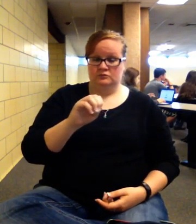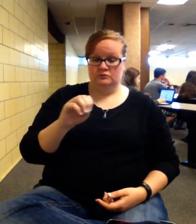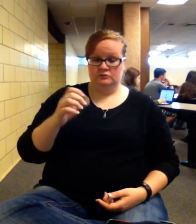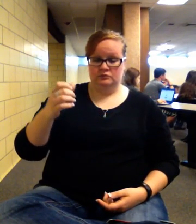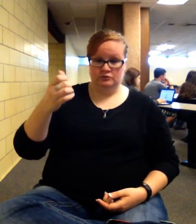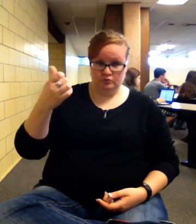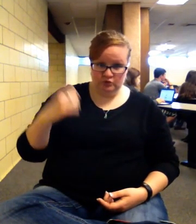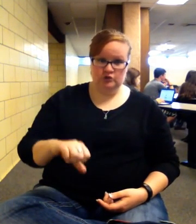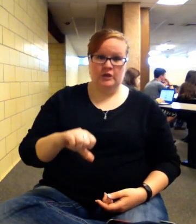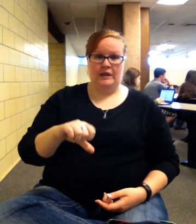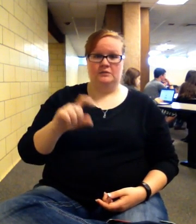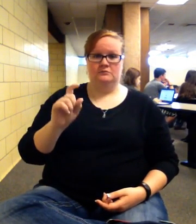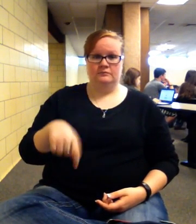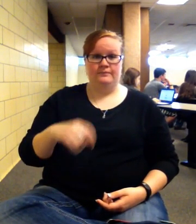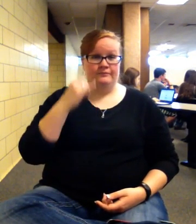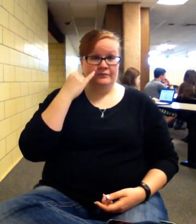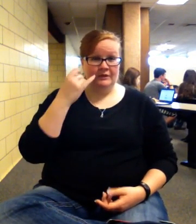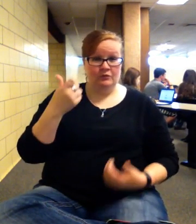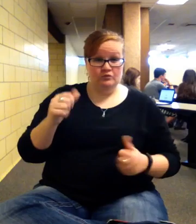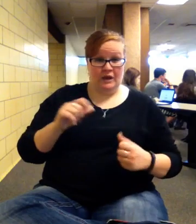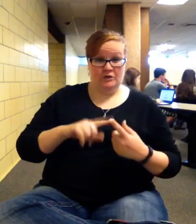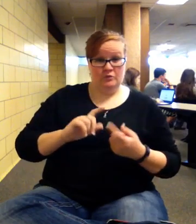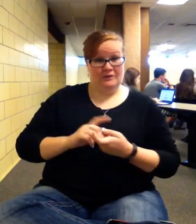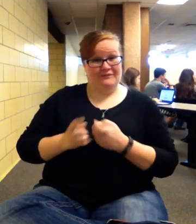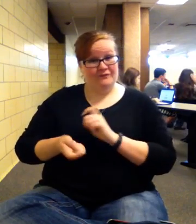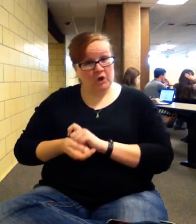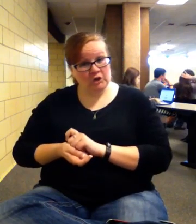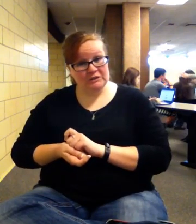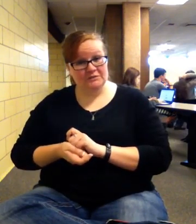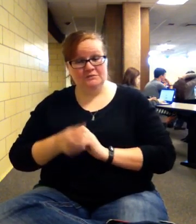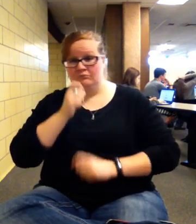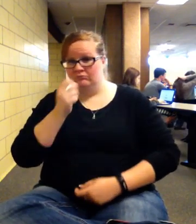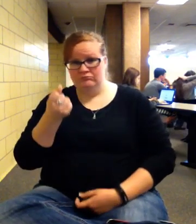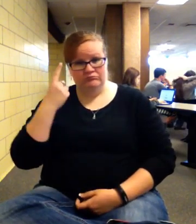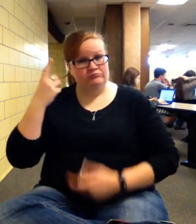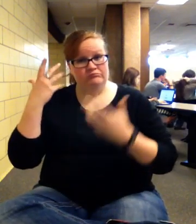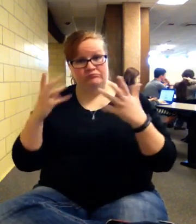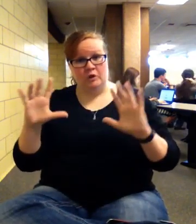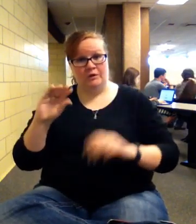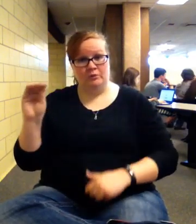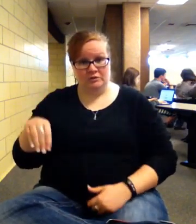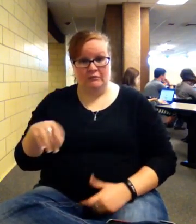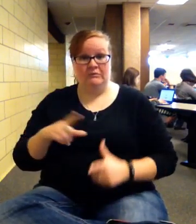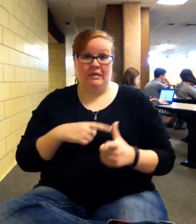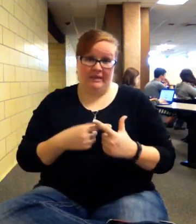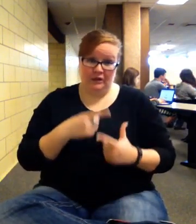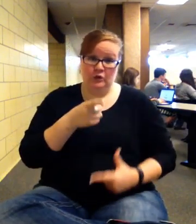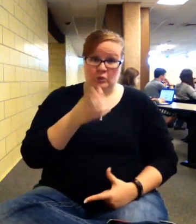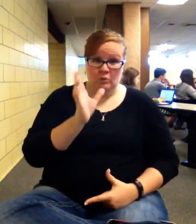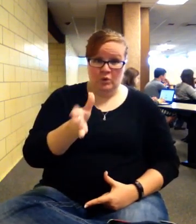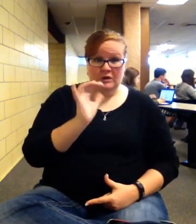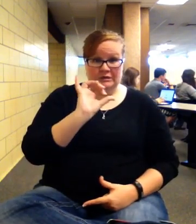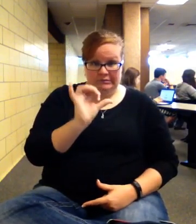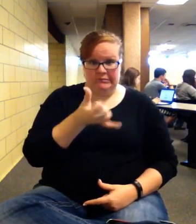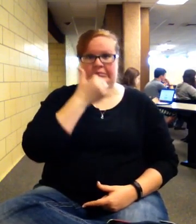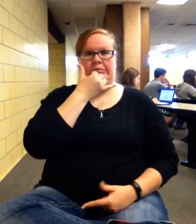If you accidentally tried to convert that, not realizing that it was already a percent, you would erroneously accept this project.